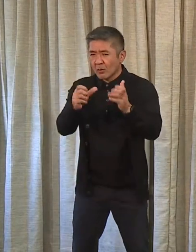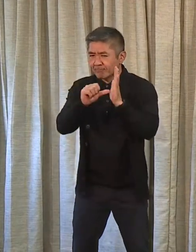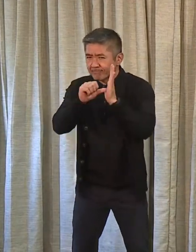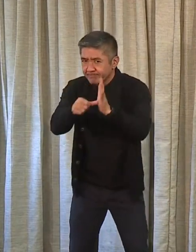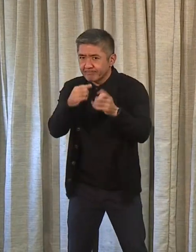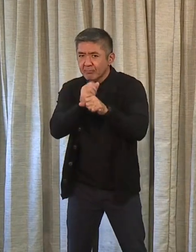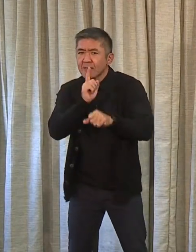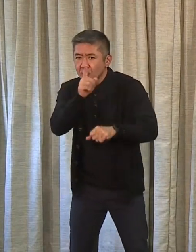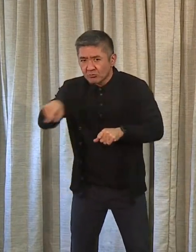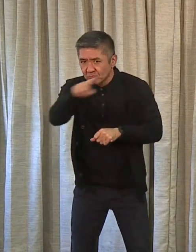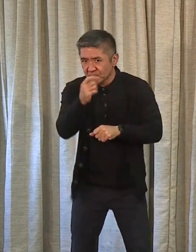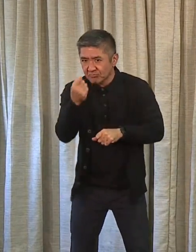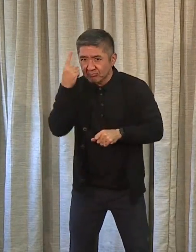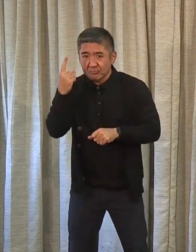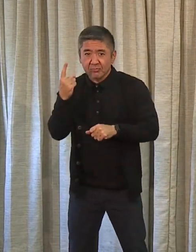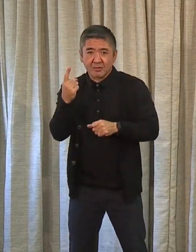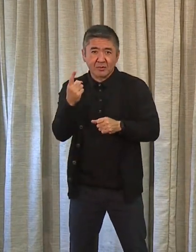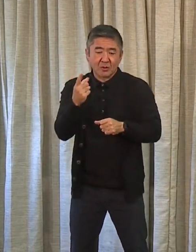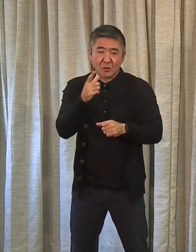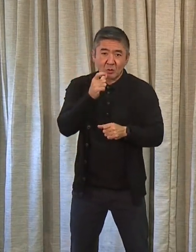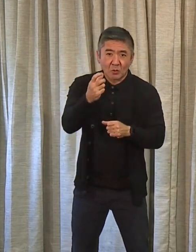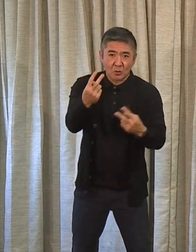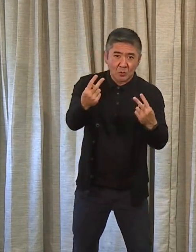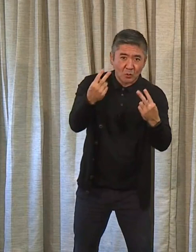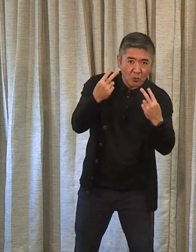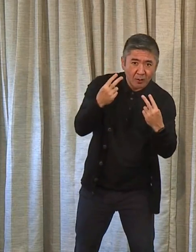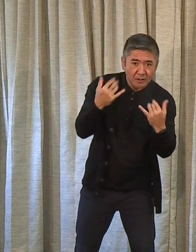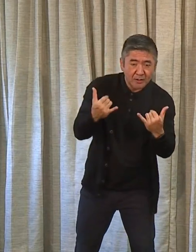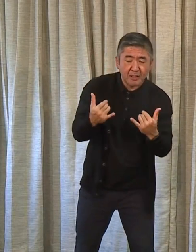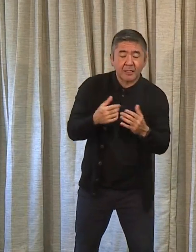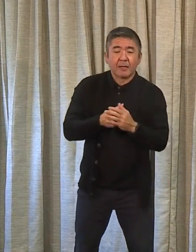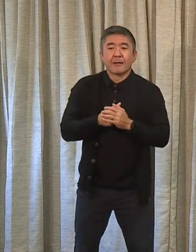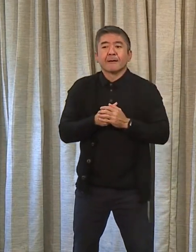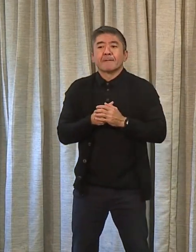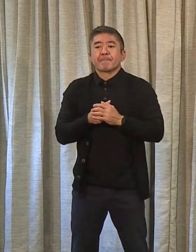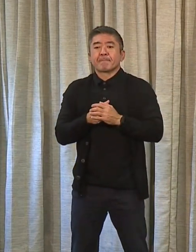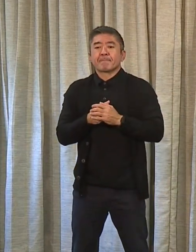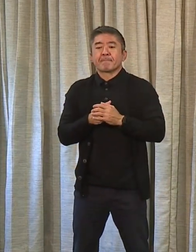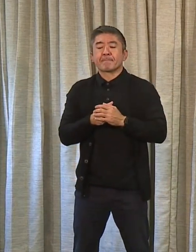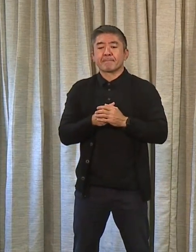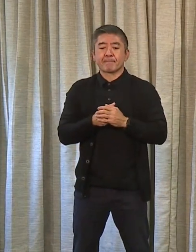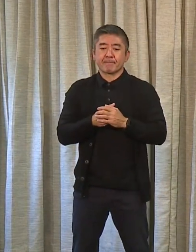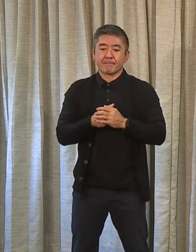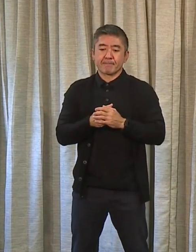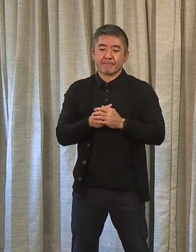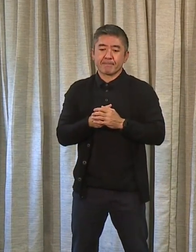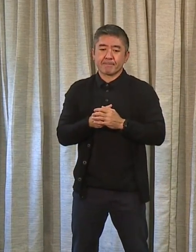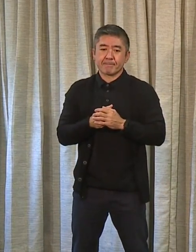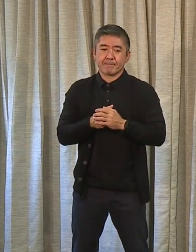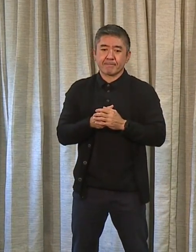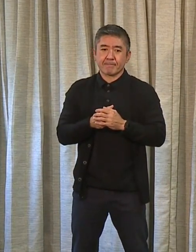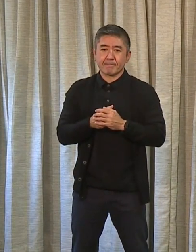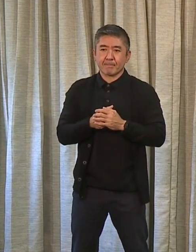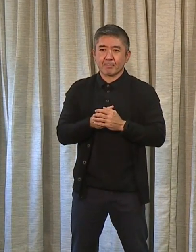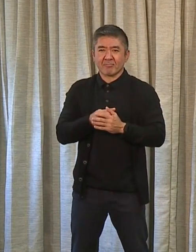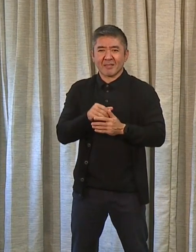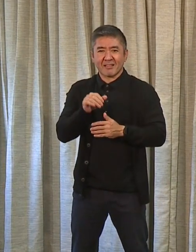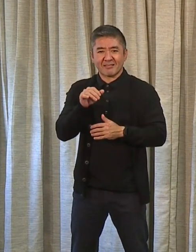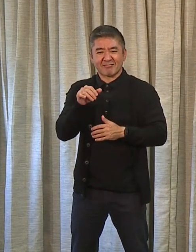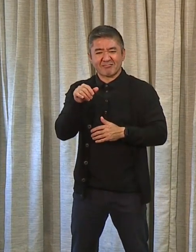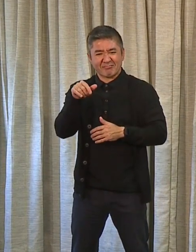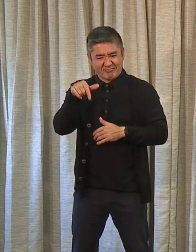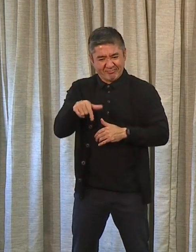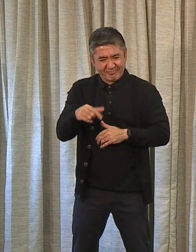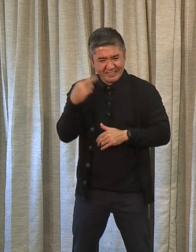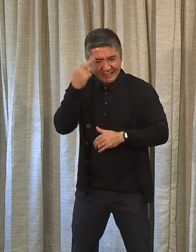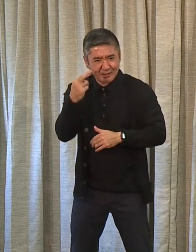today to anybody who might be listening and watching is that we want to – that's why I wanted all the men and women in this